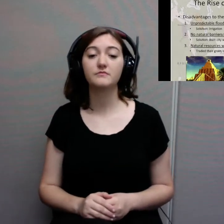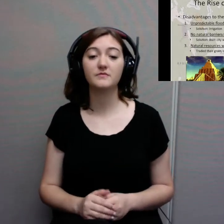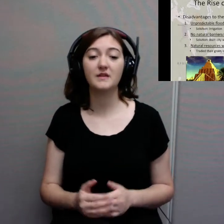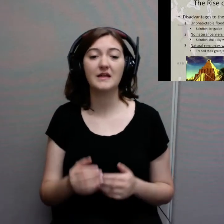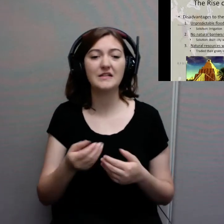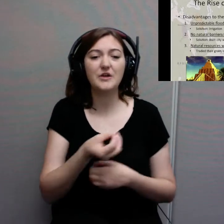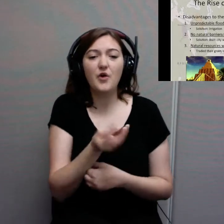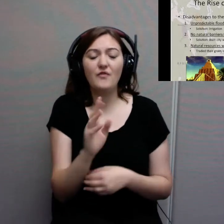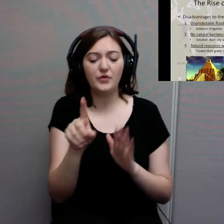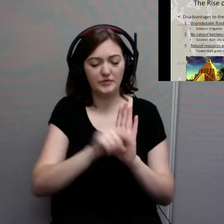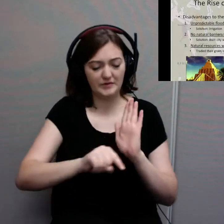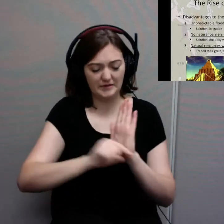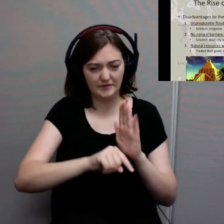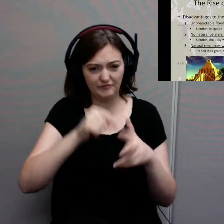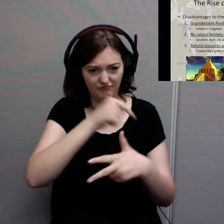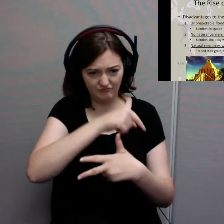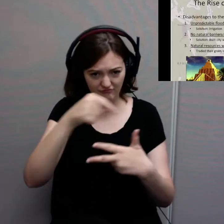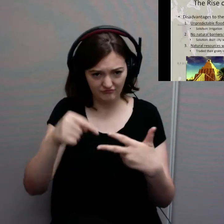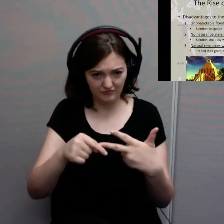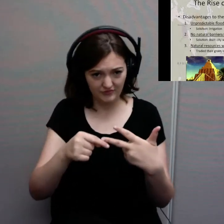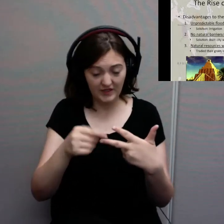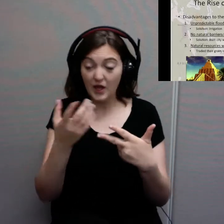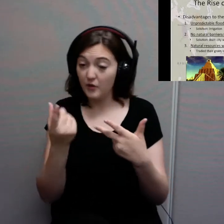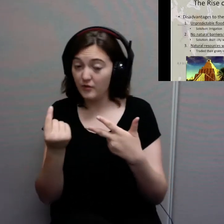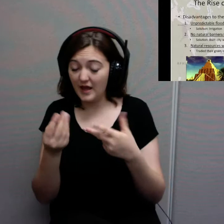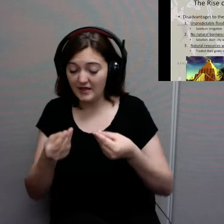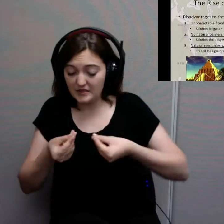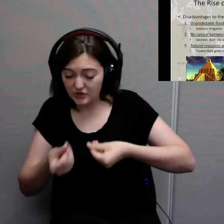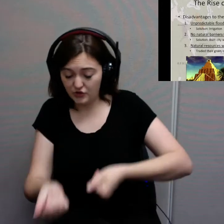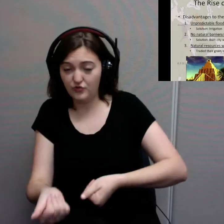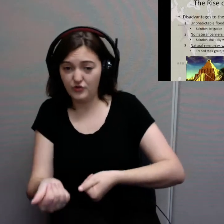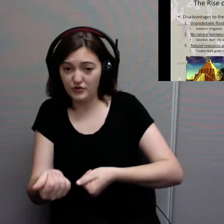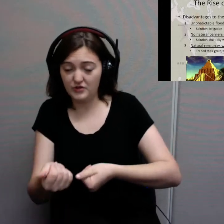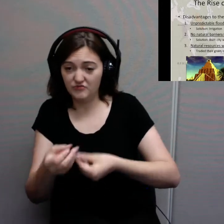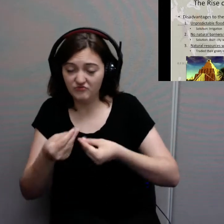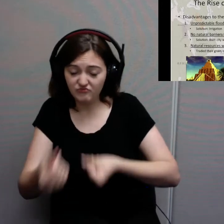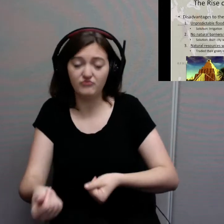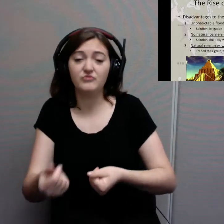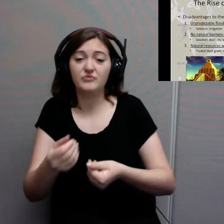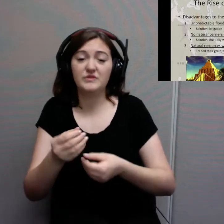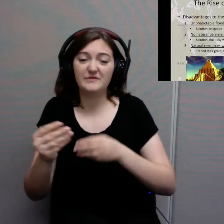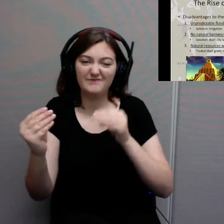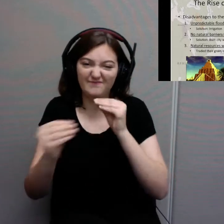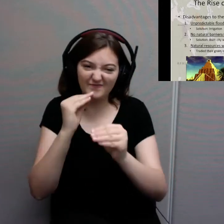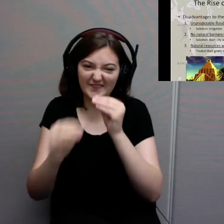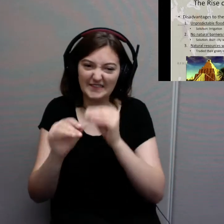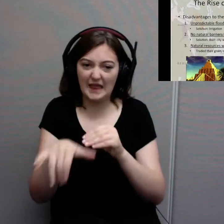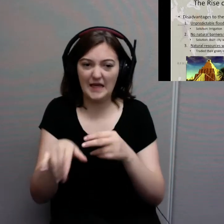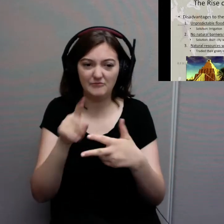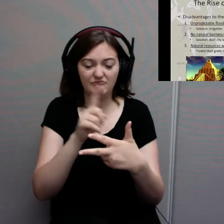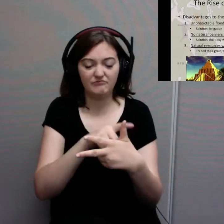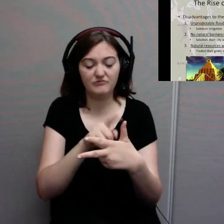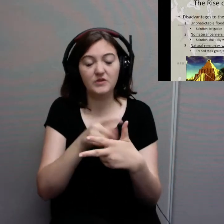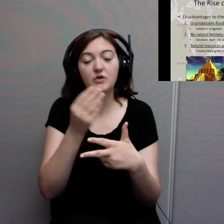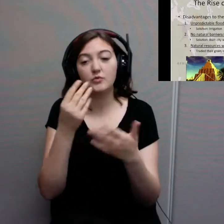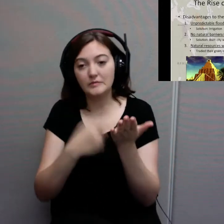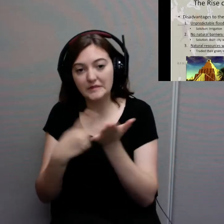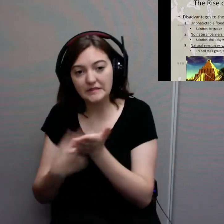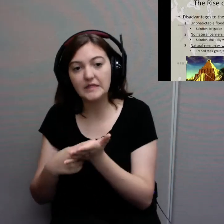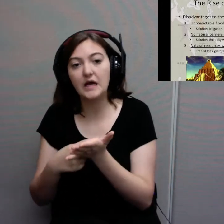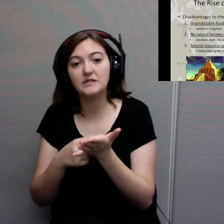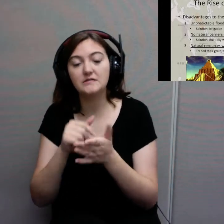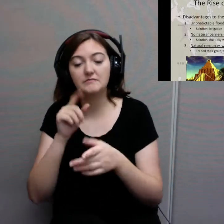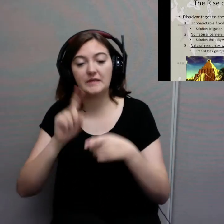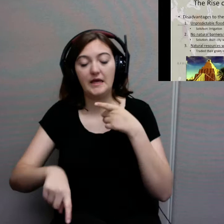solutions that the people of Mesopotamia had. Now, again, we talked about unpredictable farming. So you create